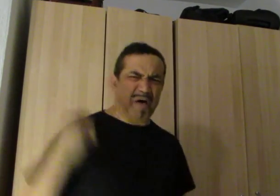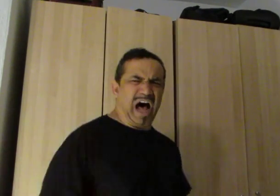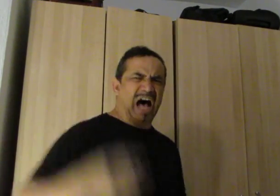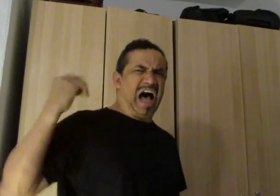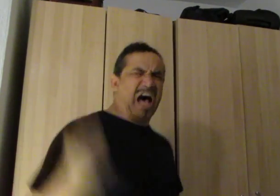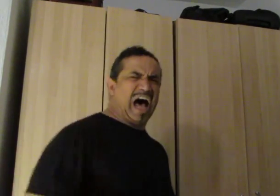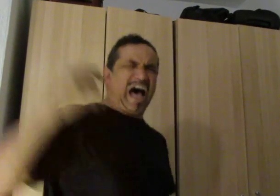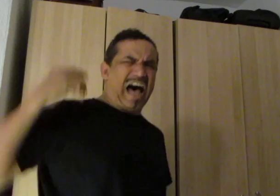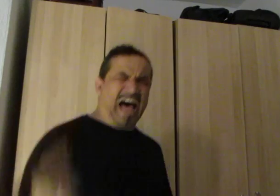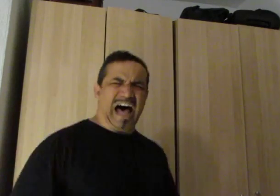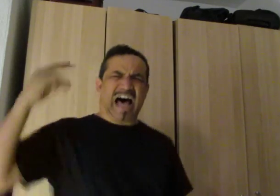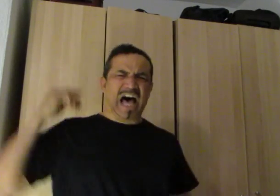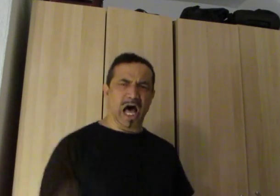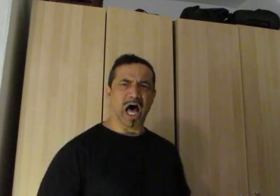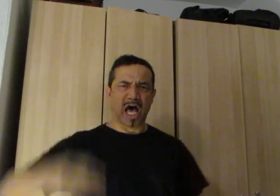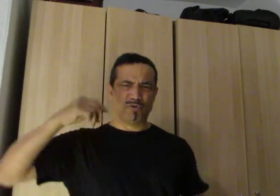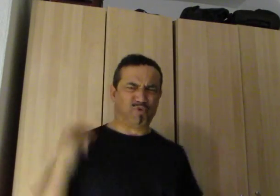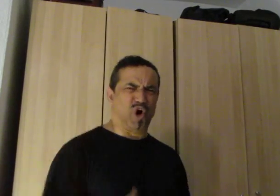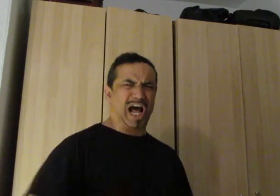my way